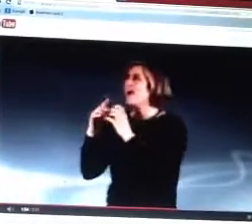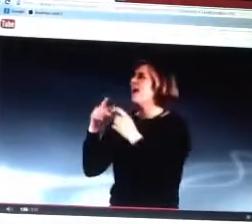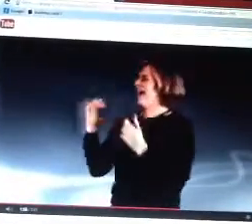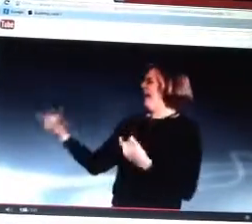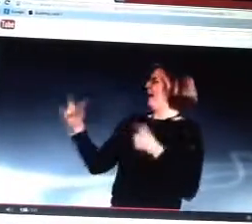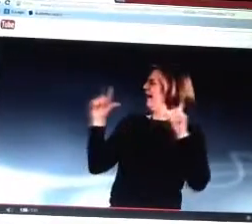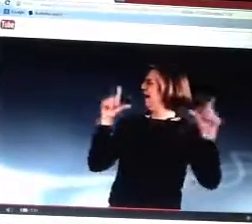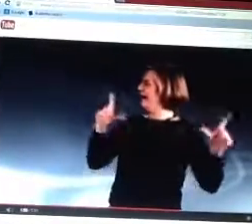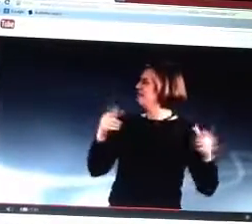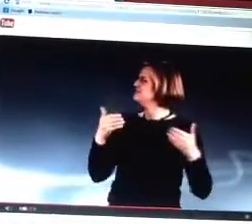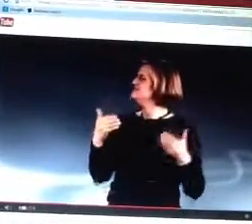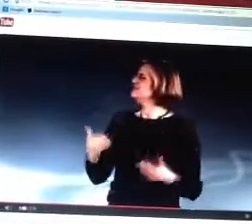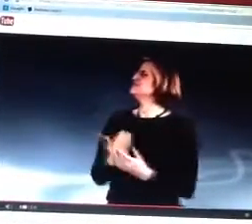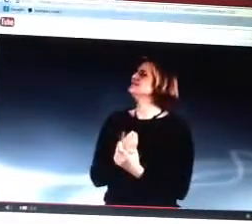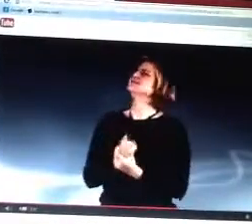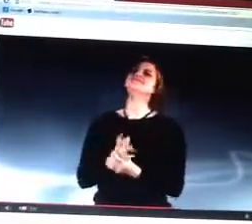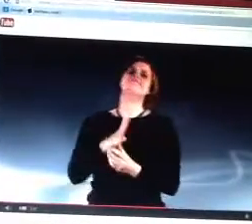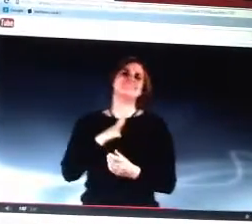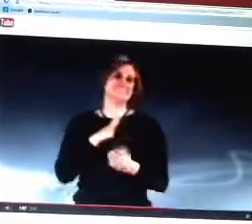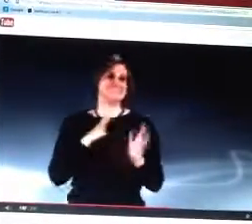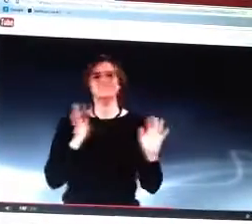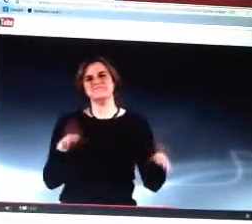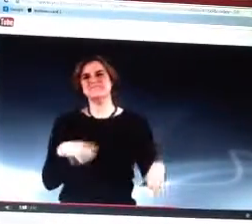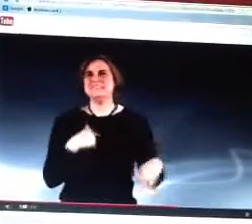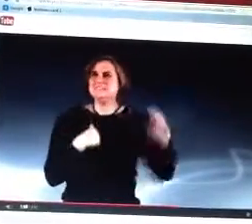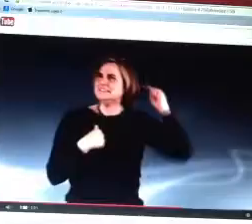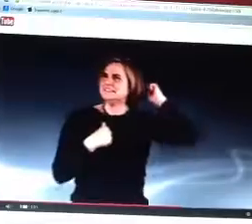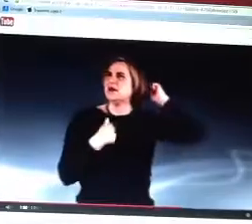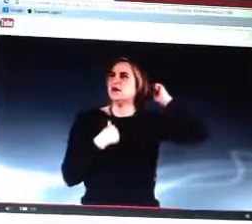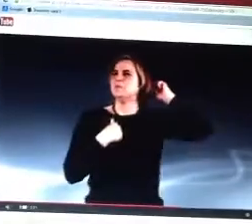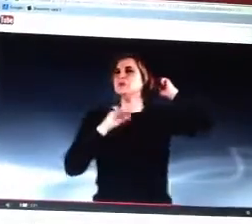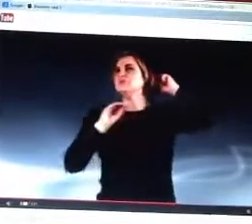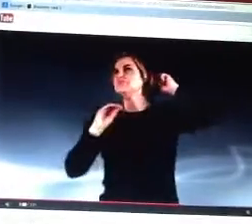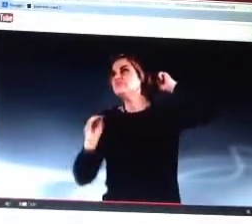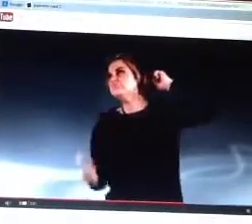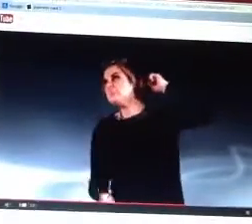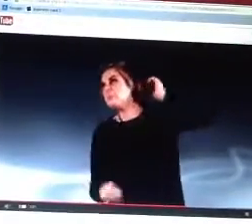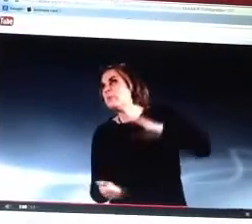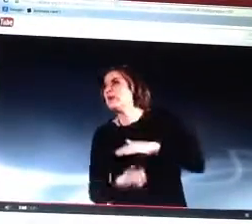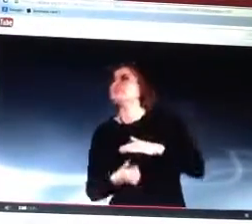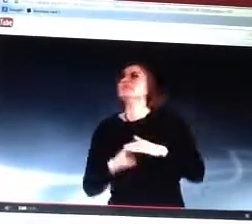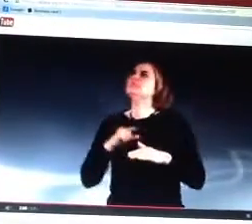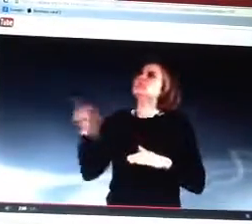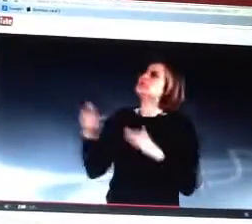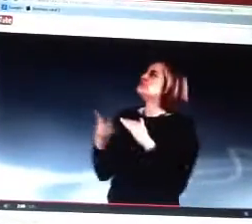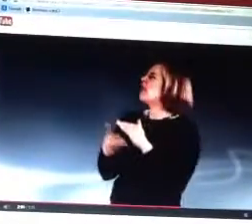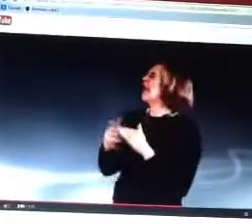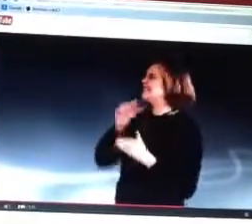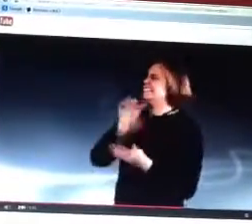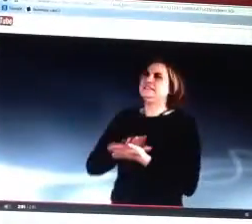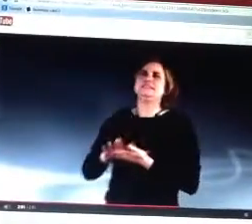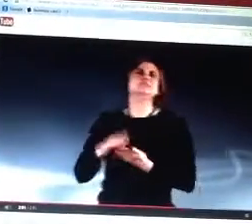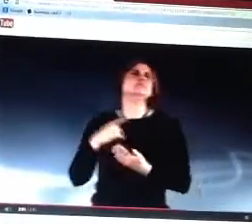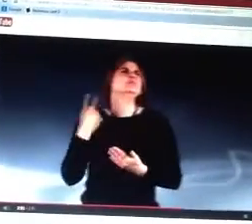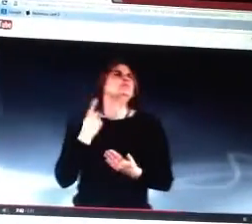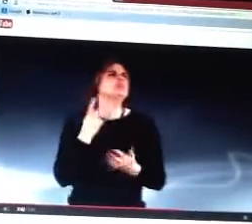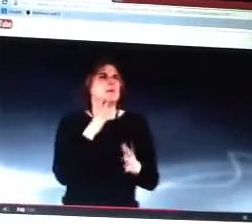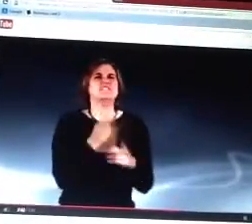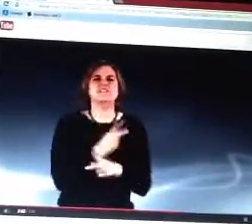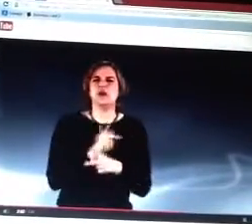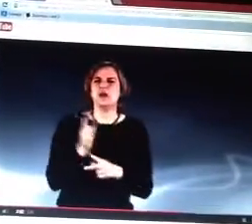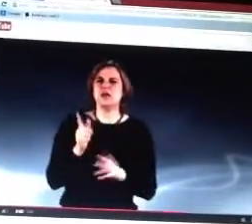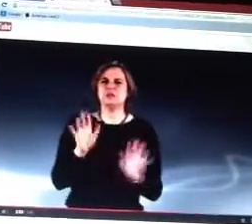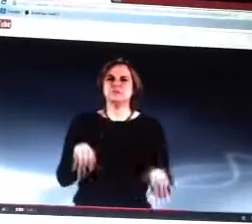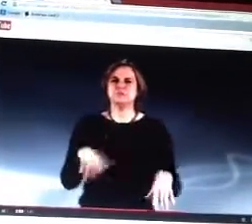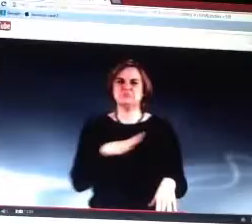Okay, fine. So, you decided to go ahead and put it up? Okay. But in the back of my head,